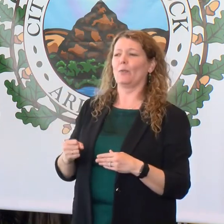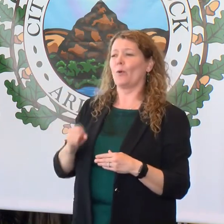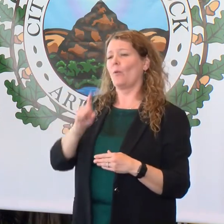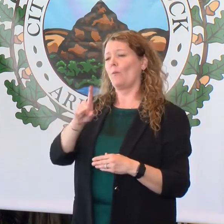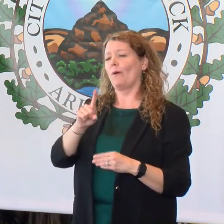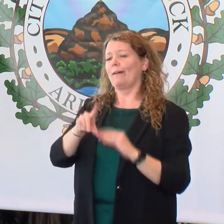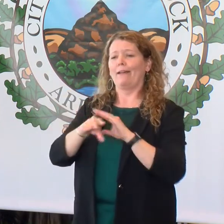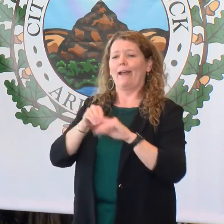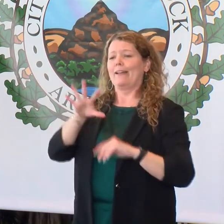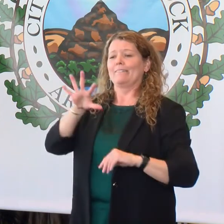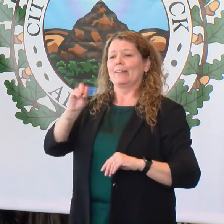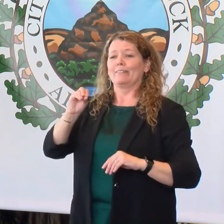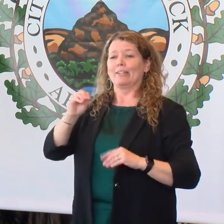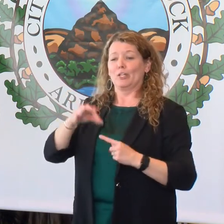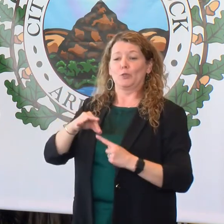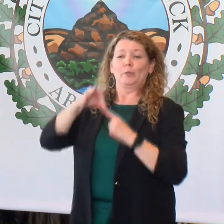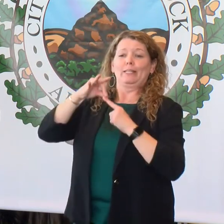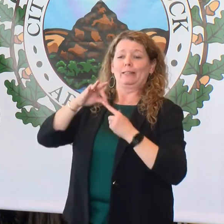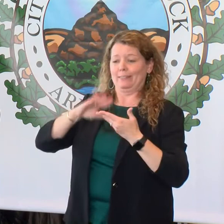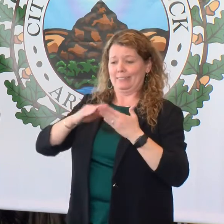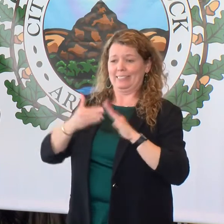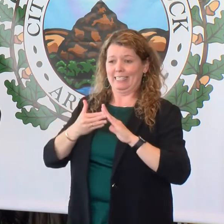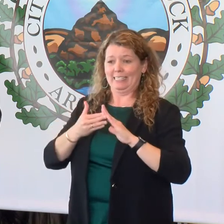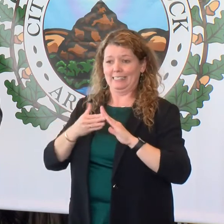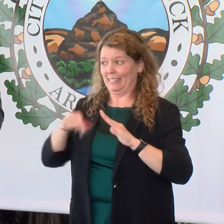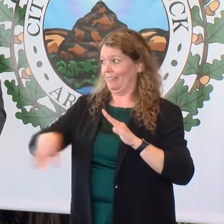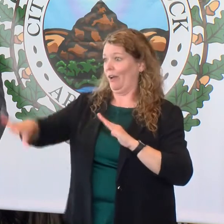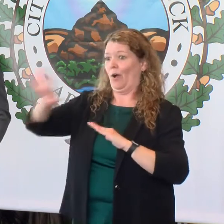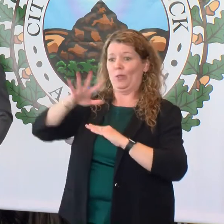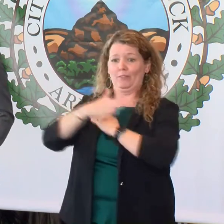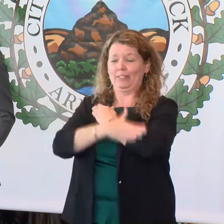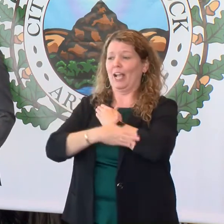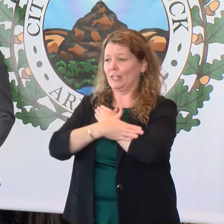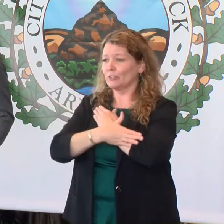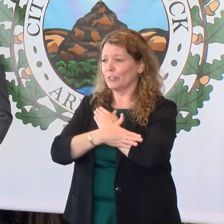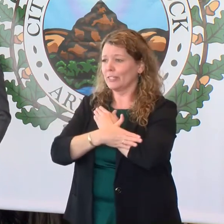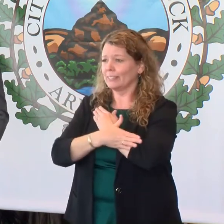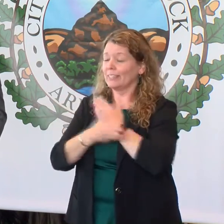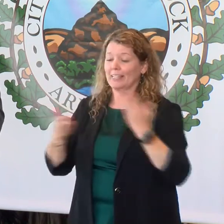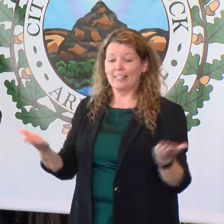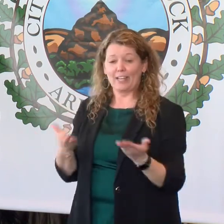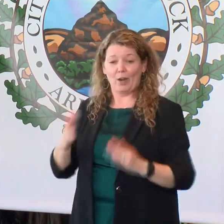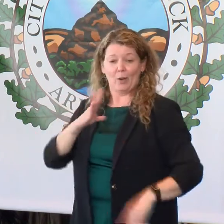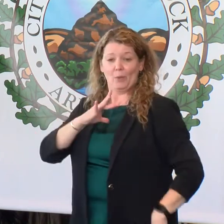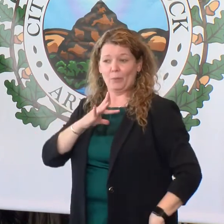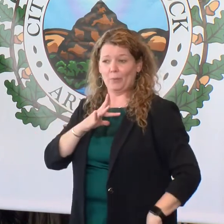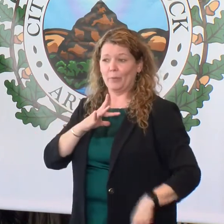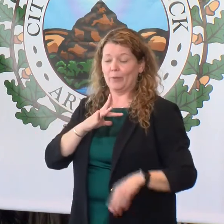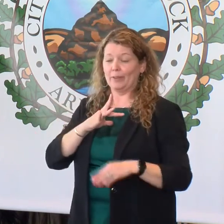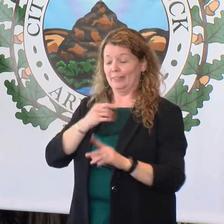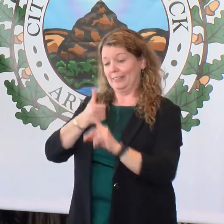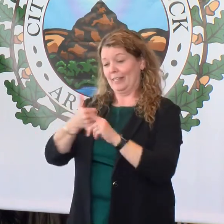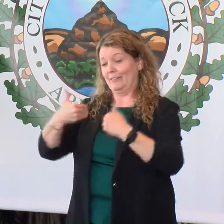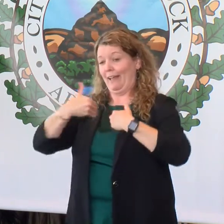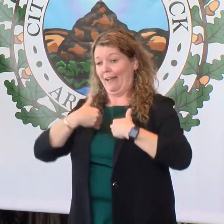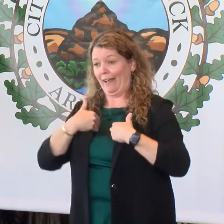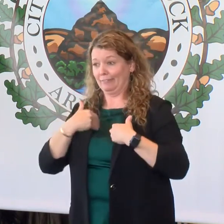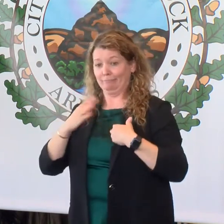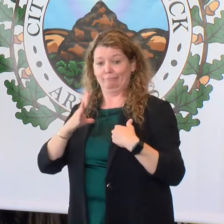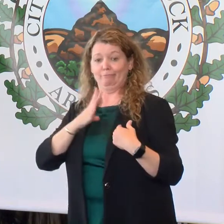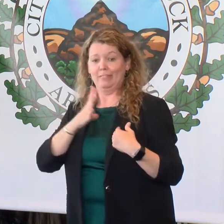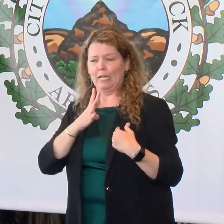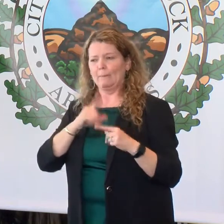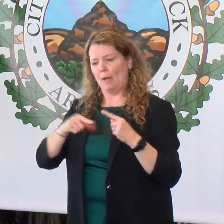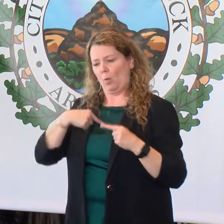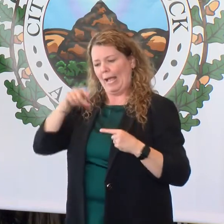other unique cities, a state capital city. We are a city with swagger, but the same city that has swagger has to invest in itself each and